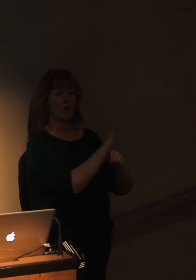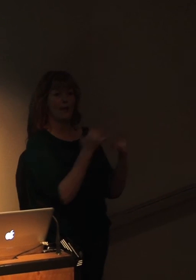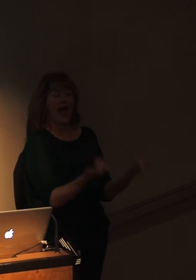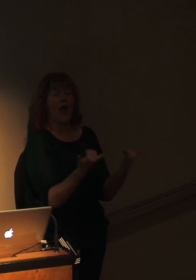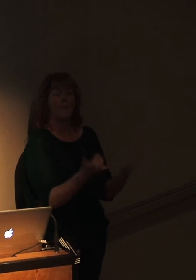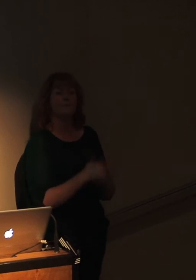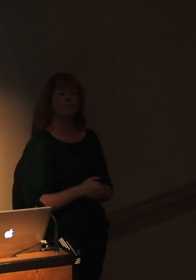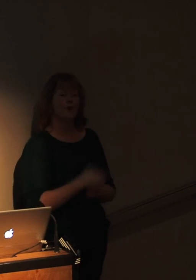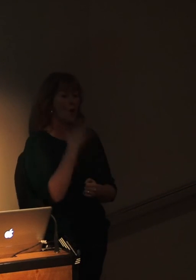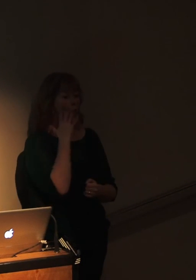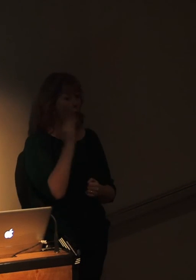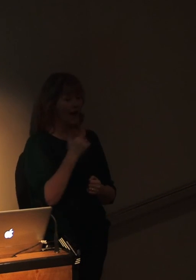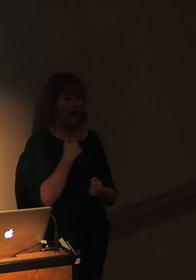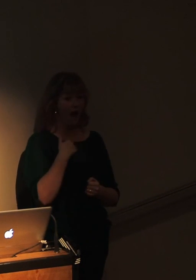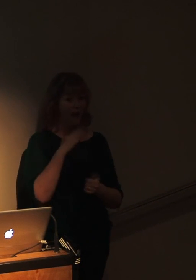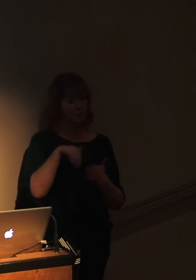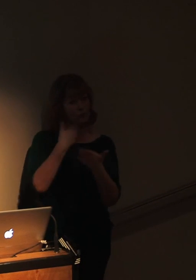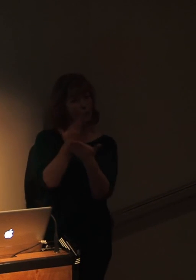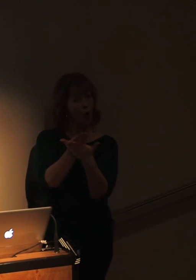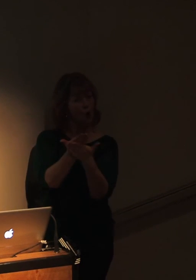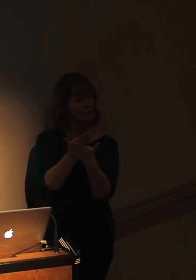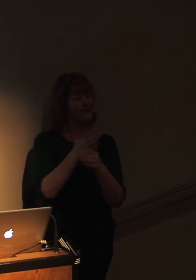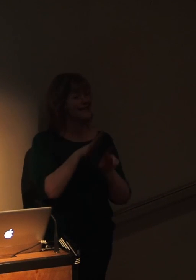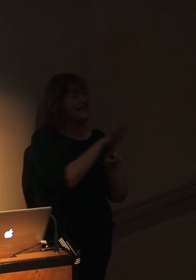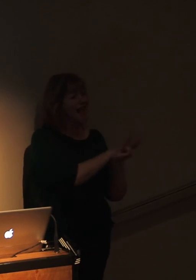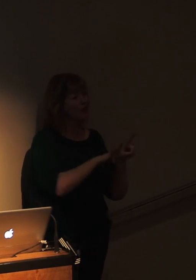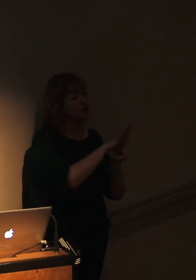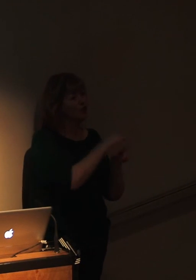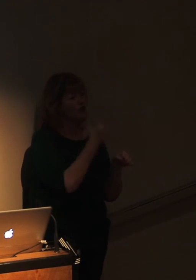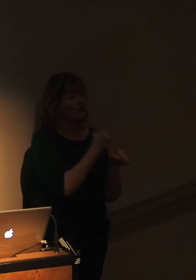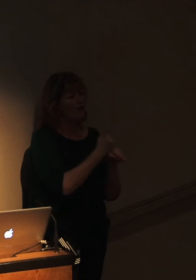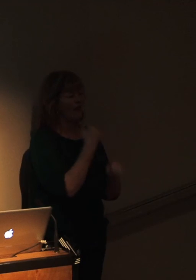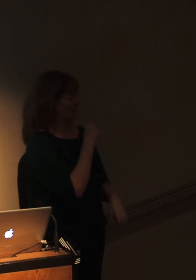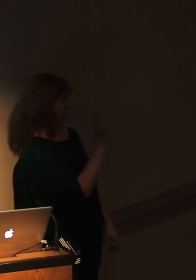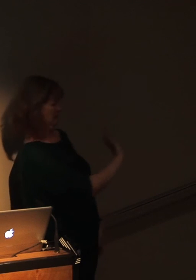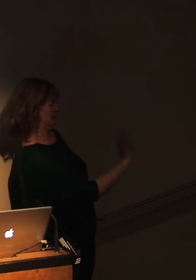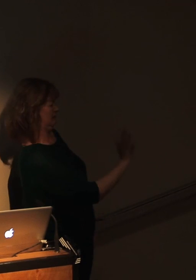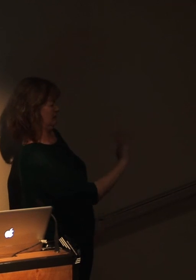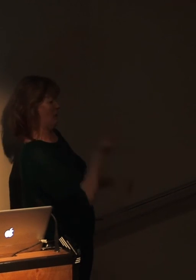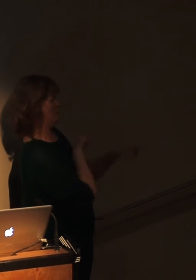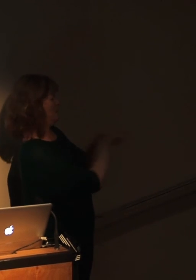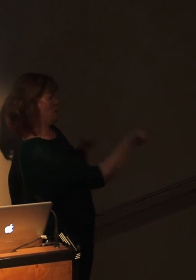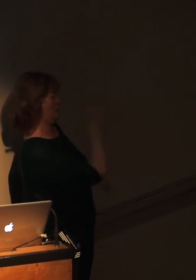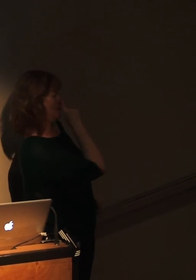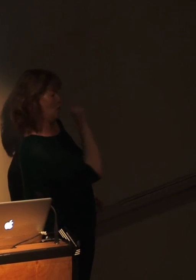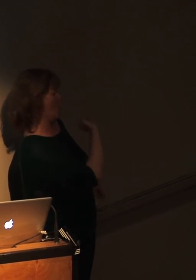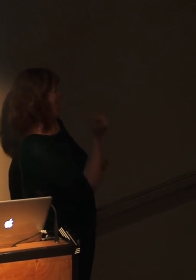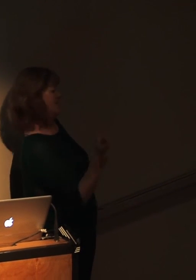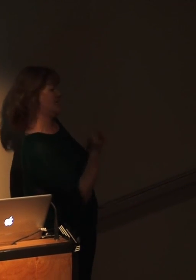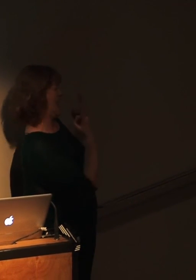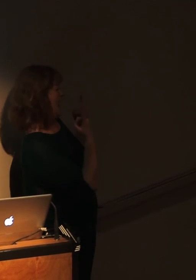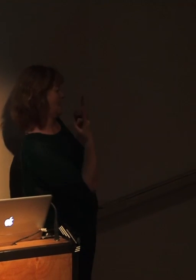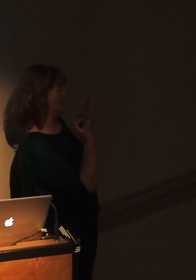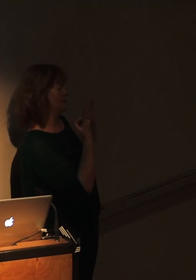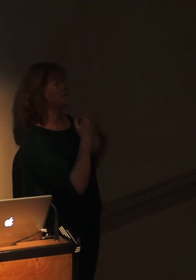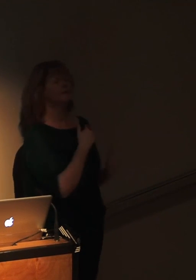pitched this first to National Geographic, they turned it down cold. They said, no, I'm sorry, the majority of our audience won't understand this. And we